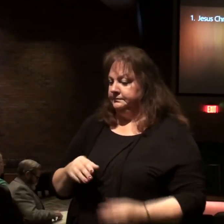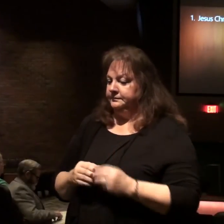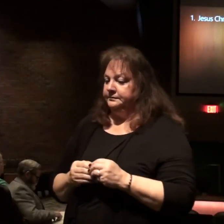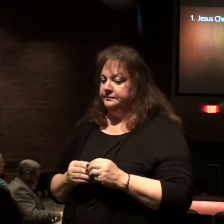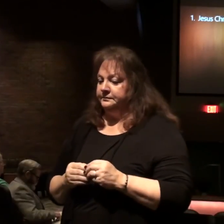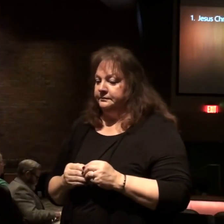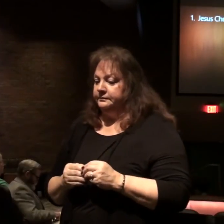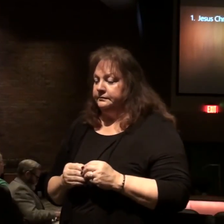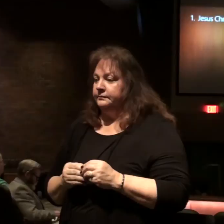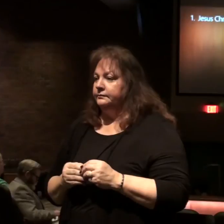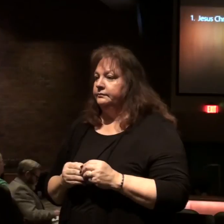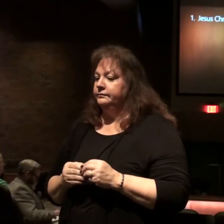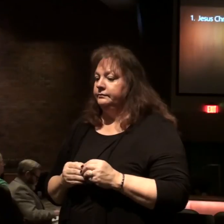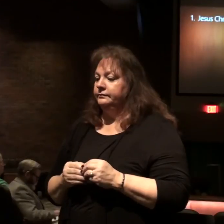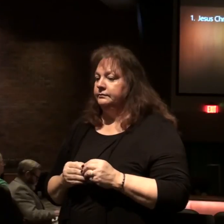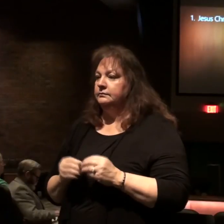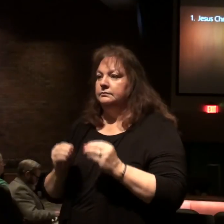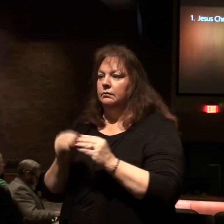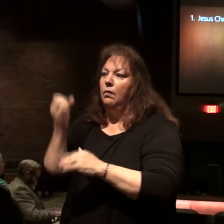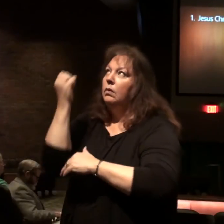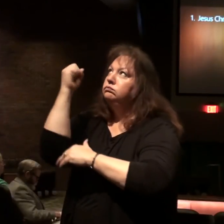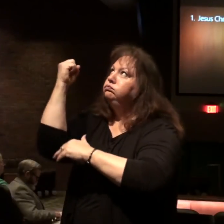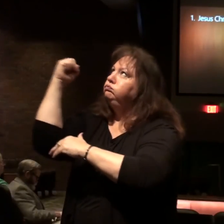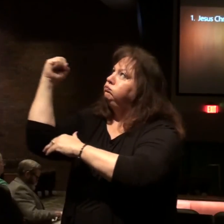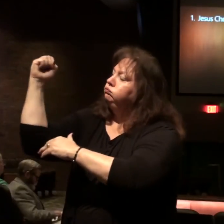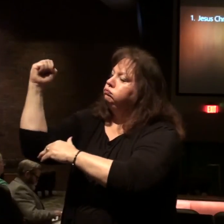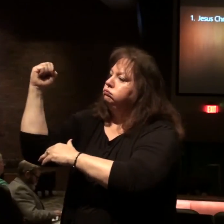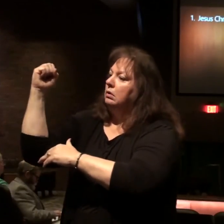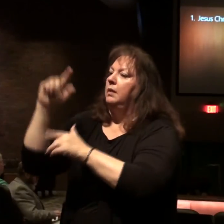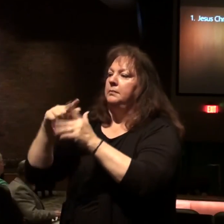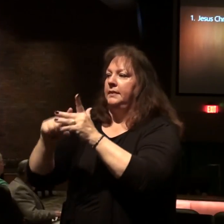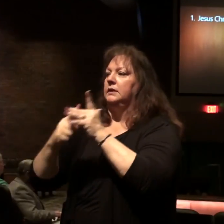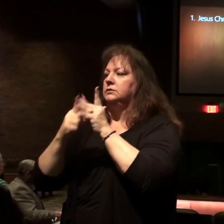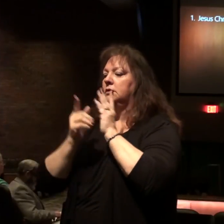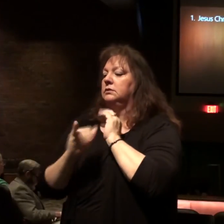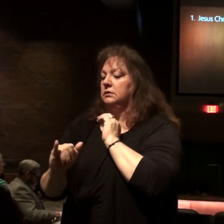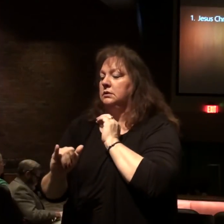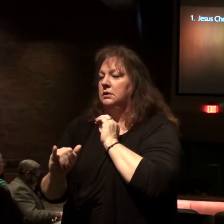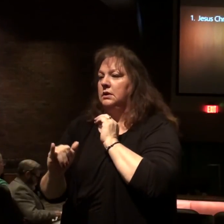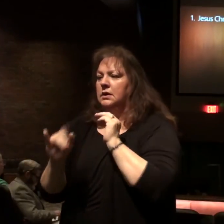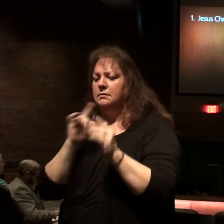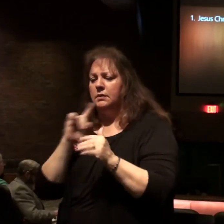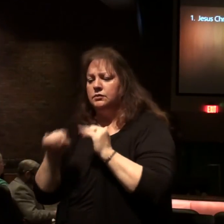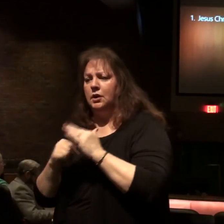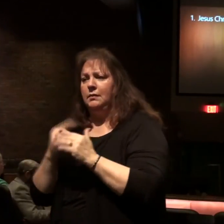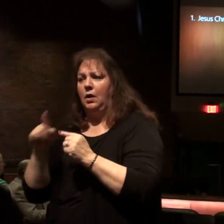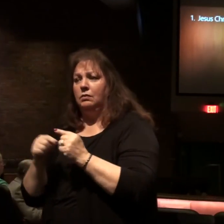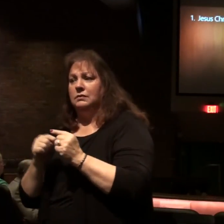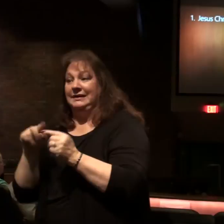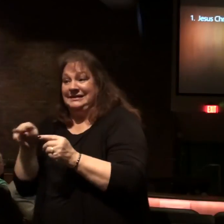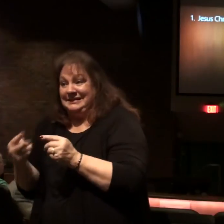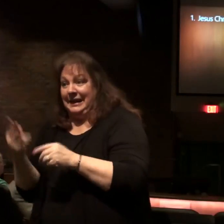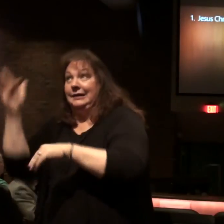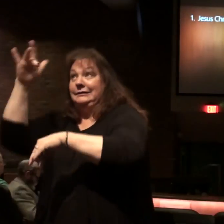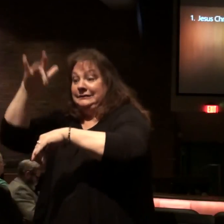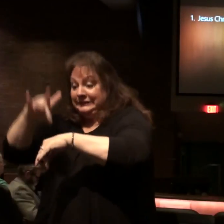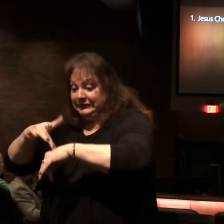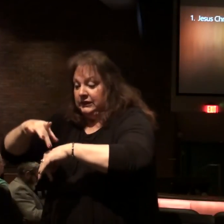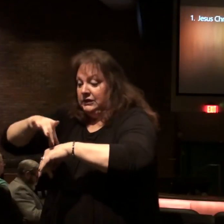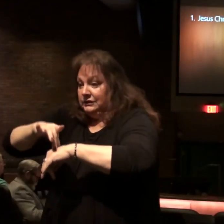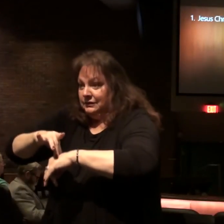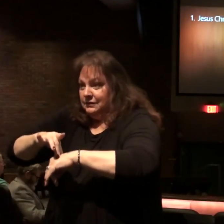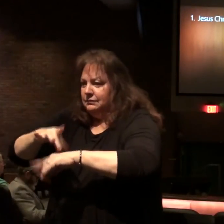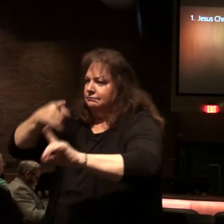and then there will be further rebellion and then into eternity but we're talking about when he comes again that's the